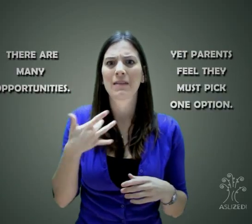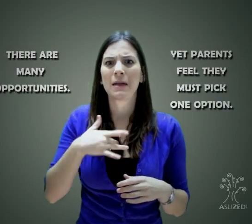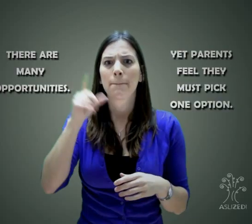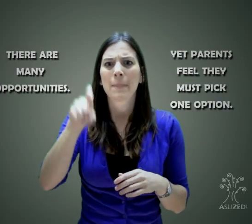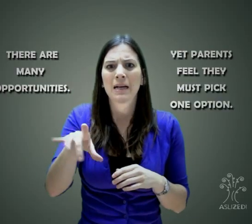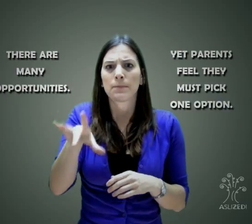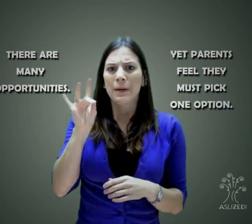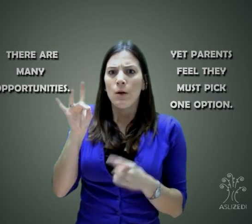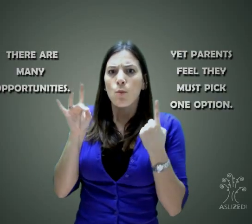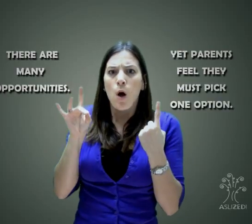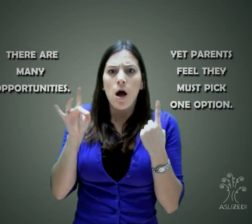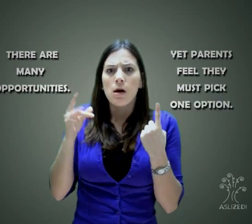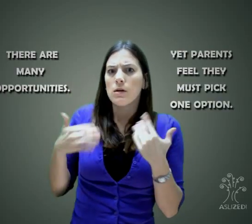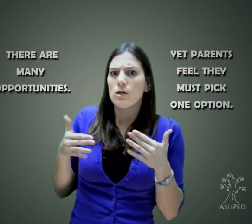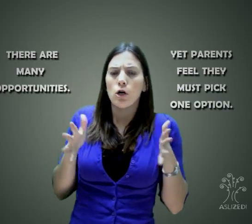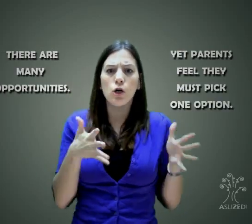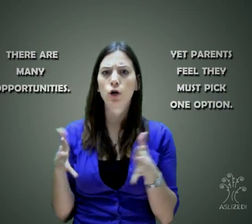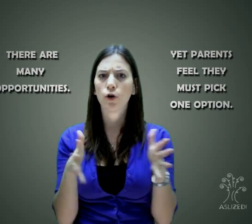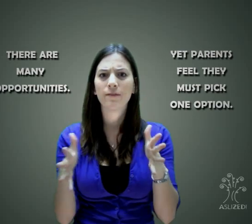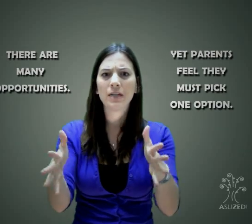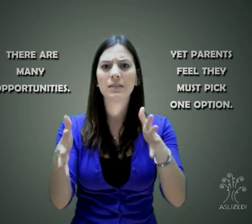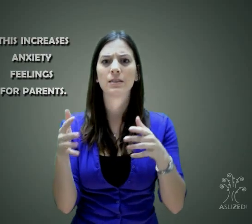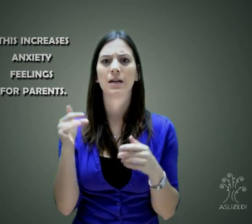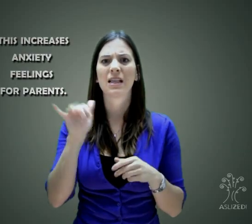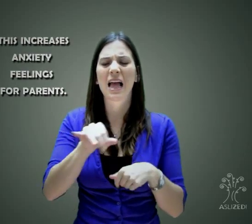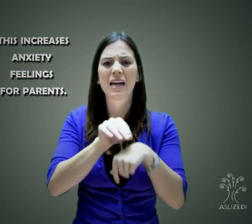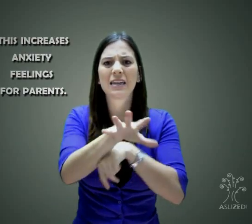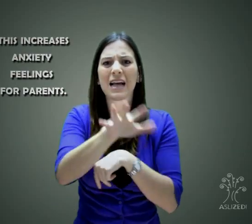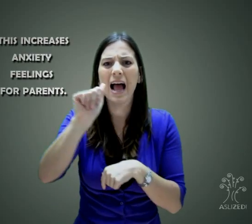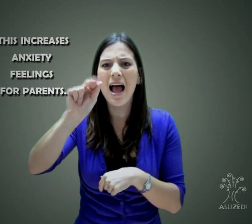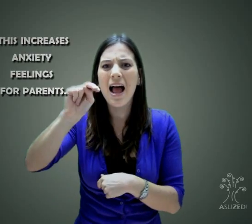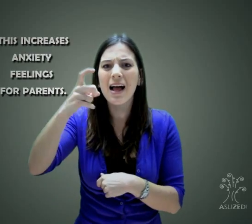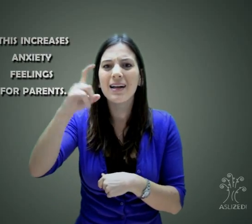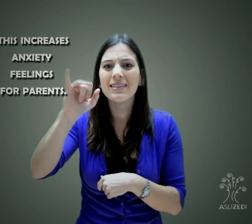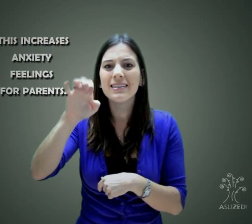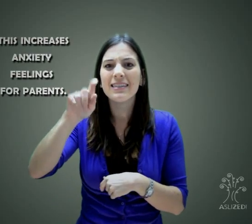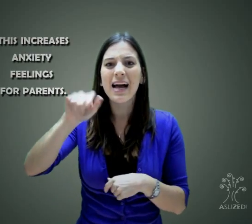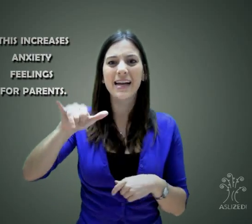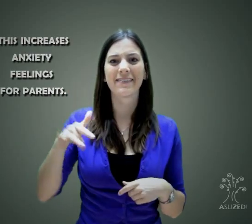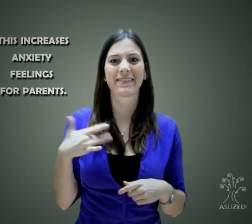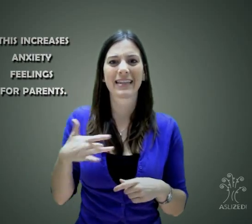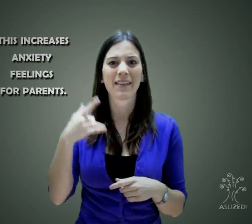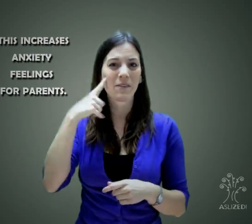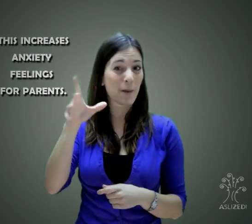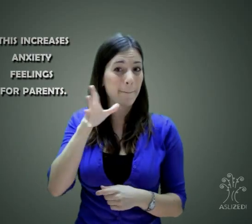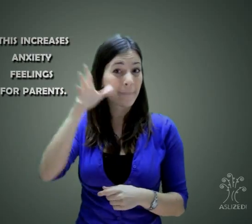important. Emphasizing that the parents must select one quote-unquote option only serves to make the parents anxious.